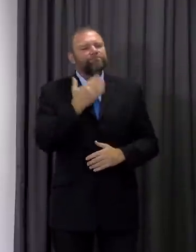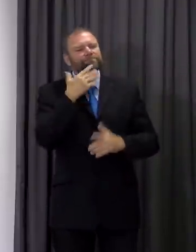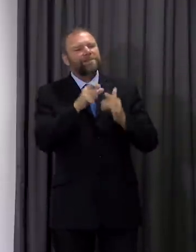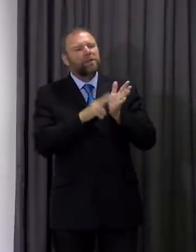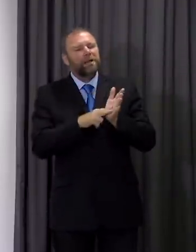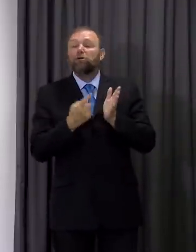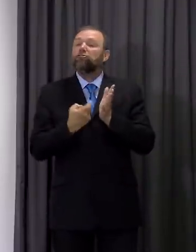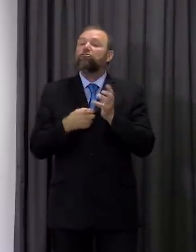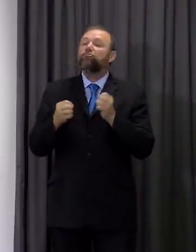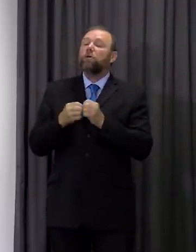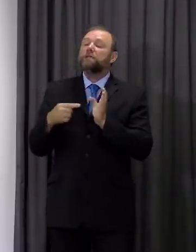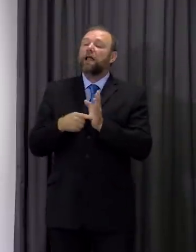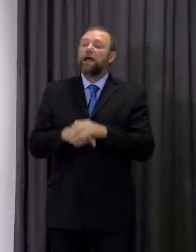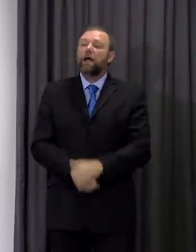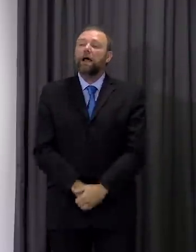Rob Taylor from Wrexham.com